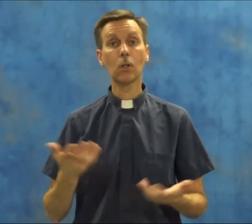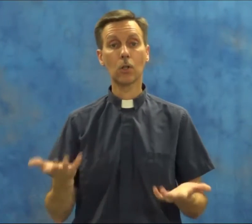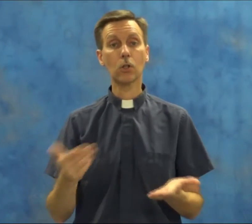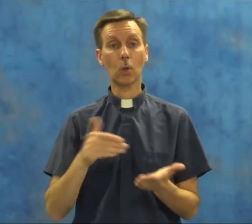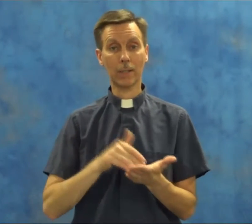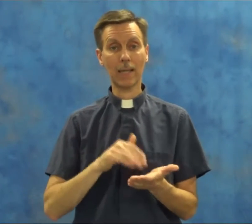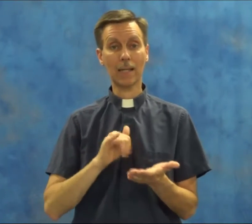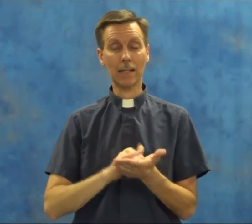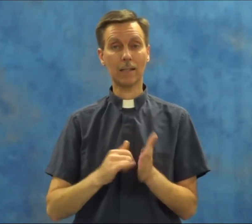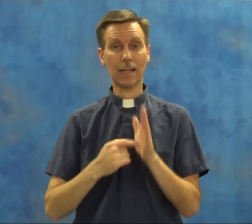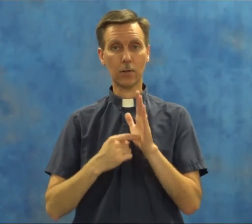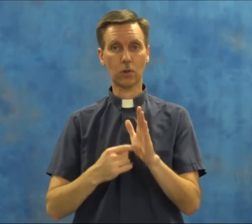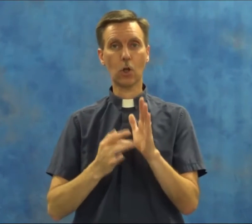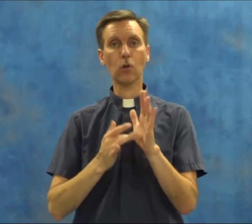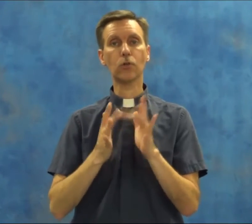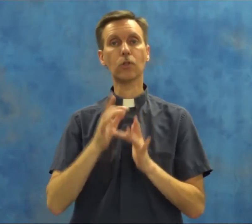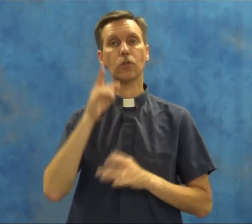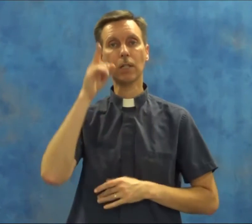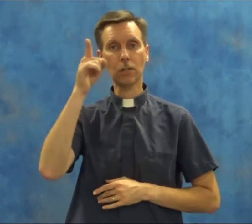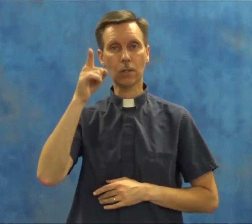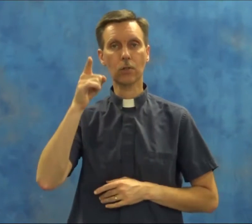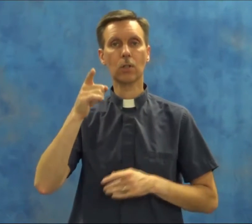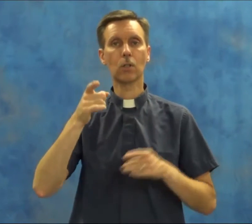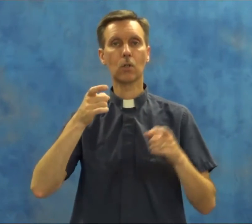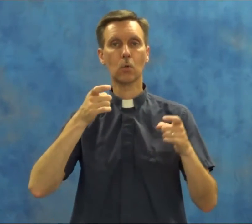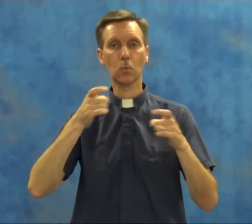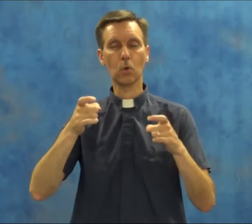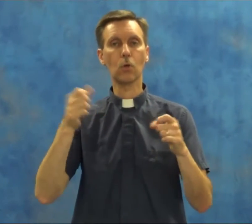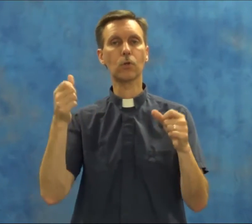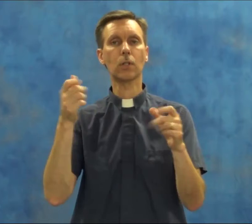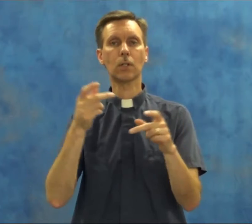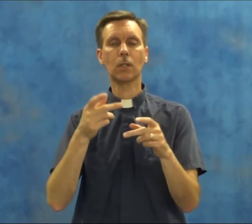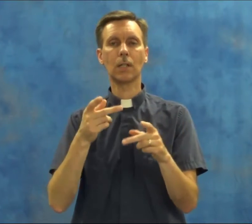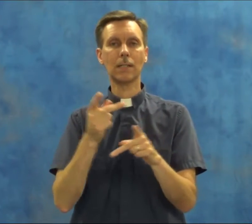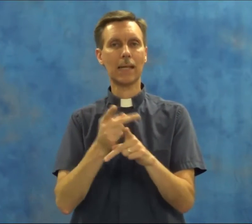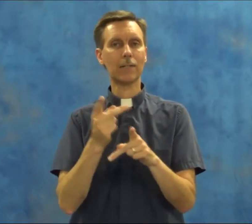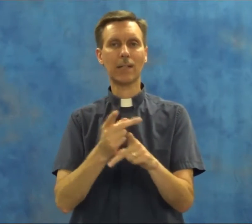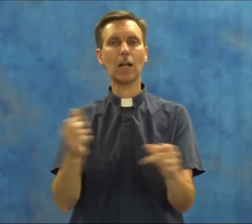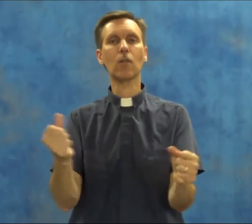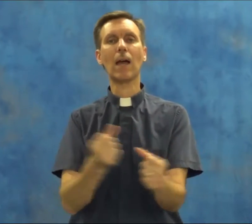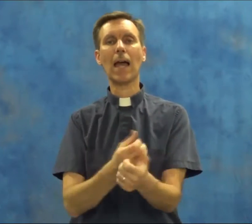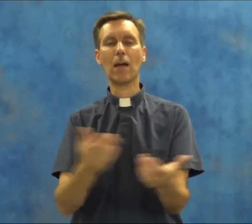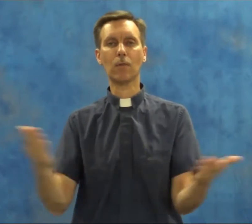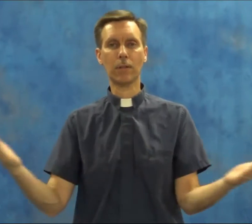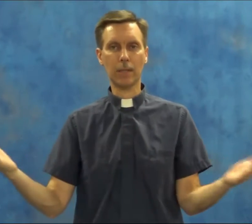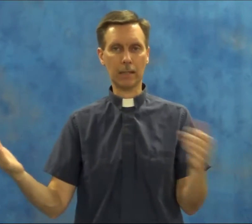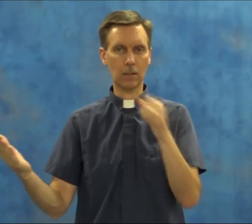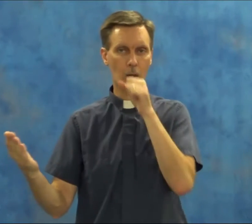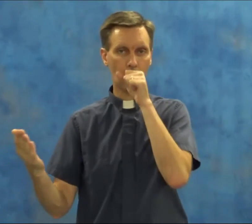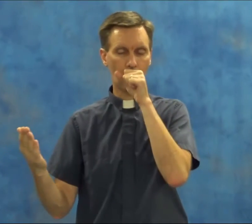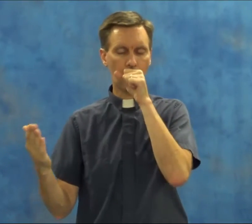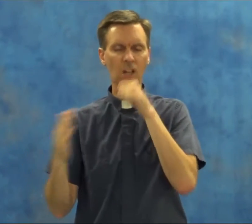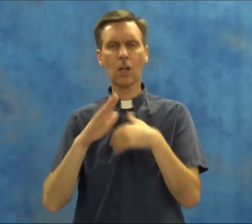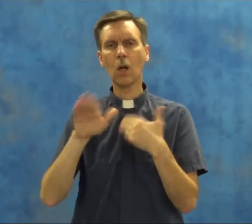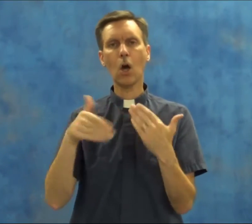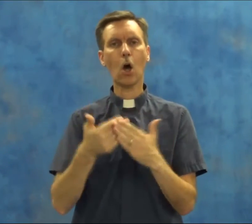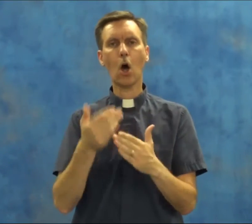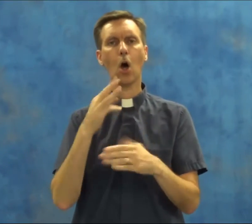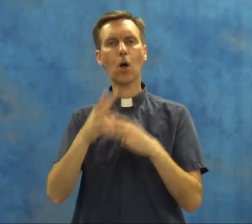So again, that shows that Jesus rules, takes care of everything. All